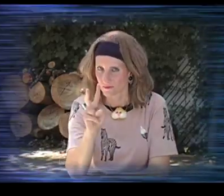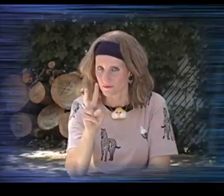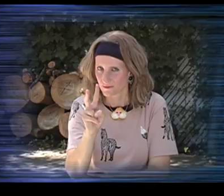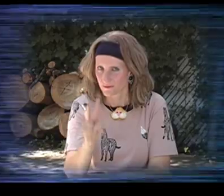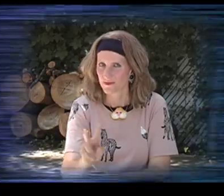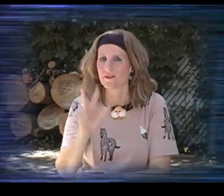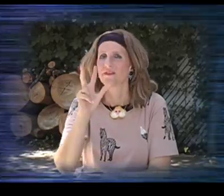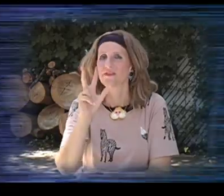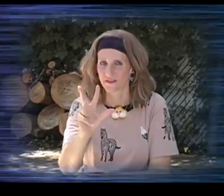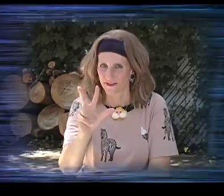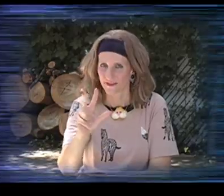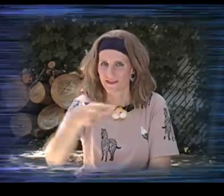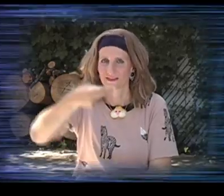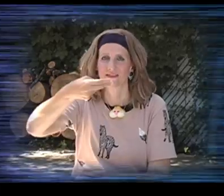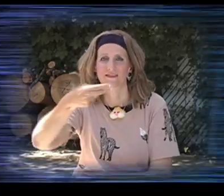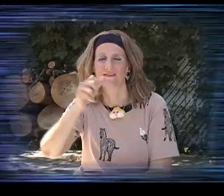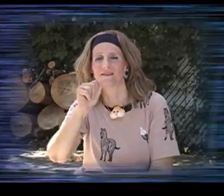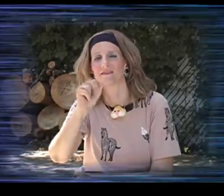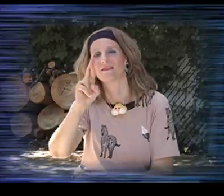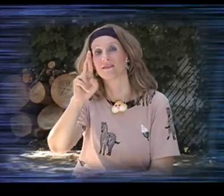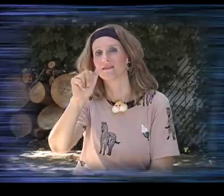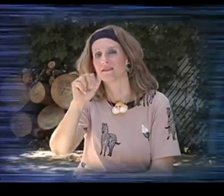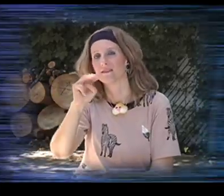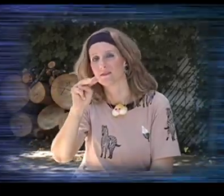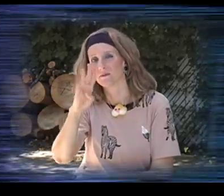3 Harambe